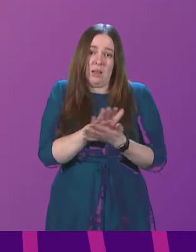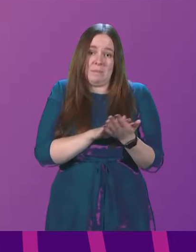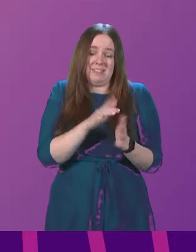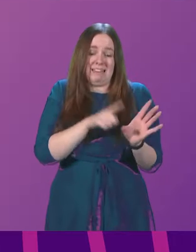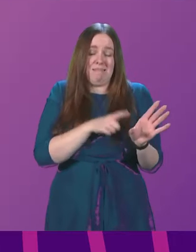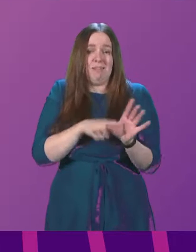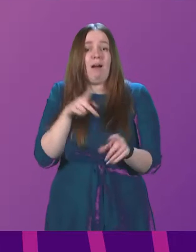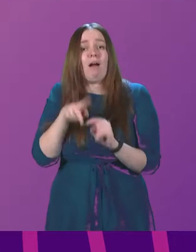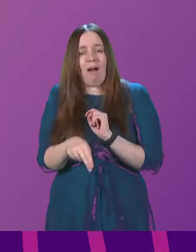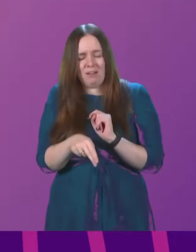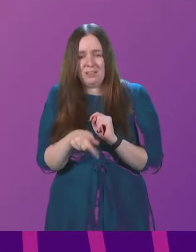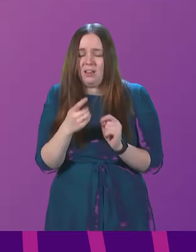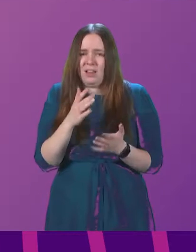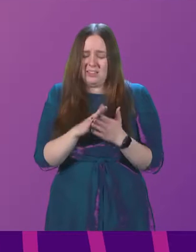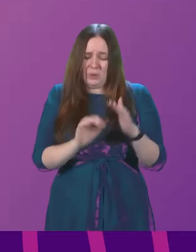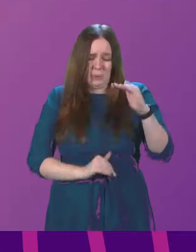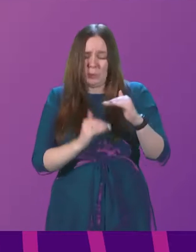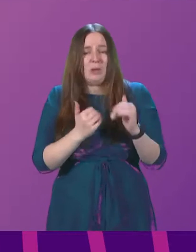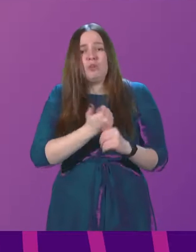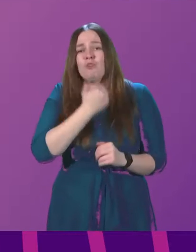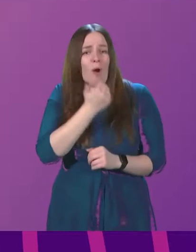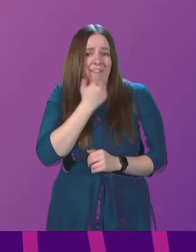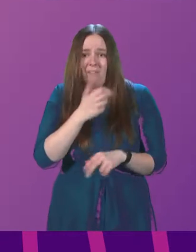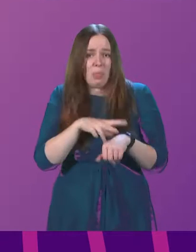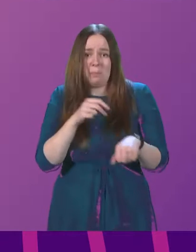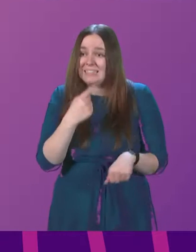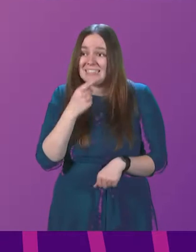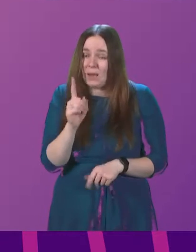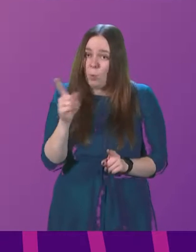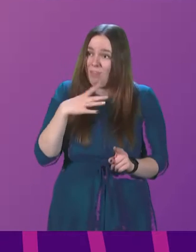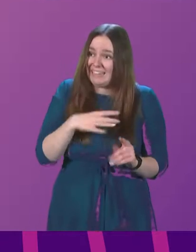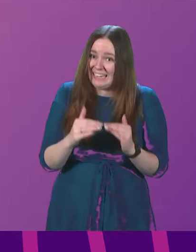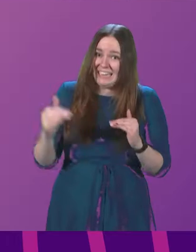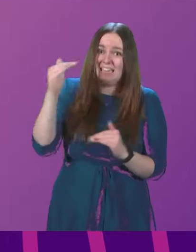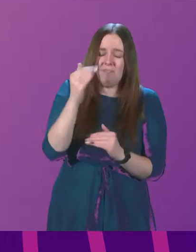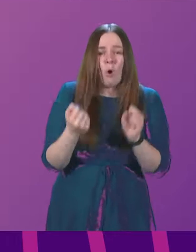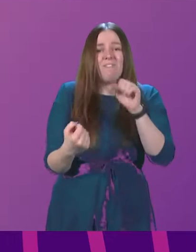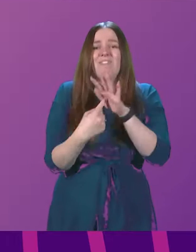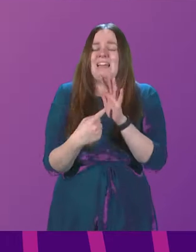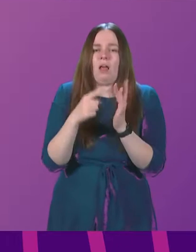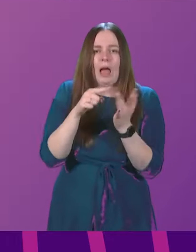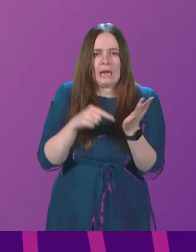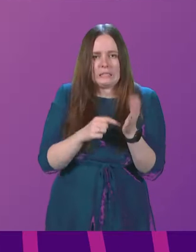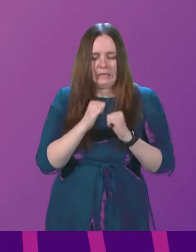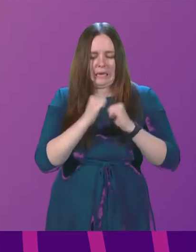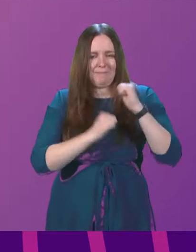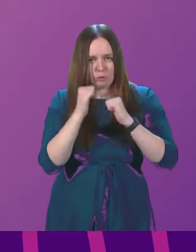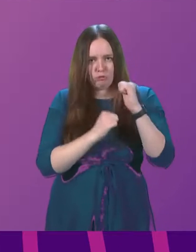cut. And it's far, far short of what they themselves say is needed for vital IT and infrastructure